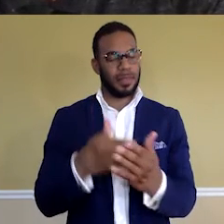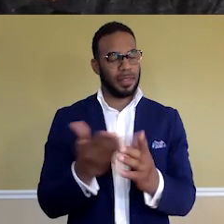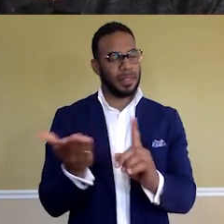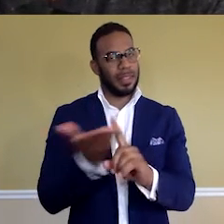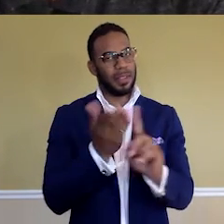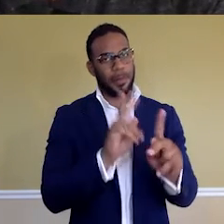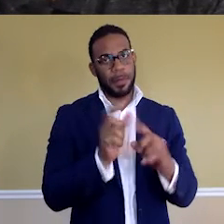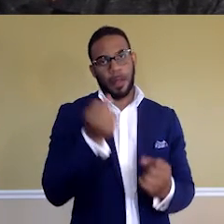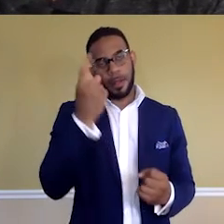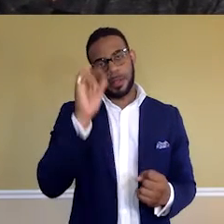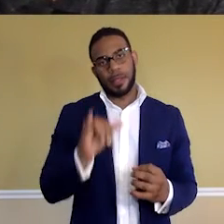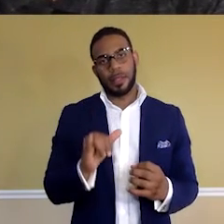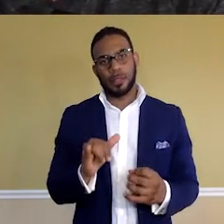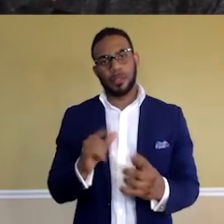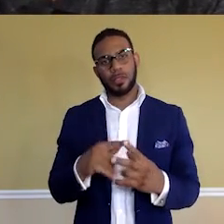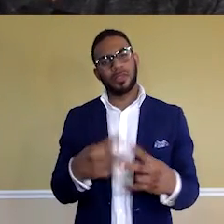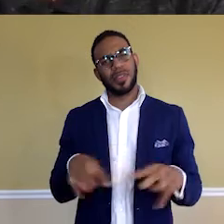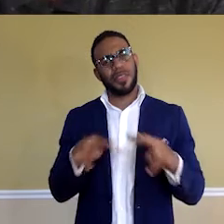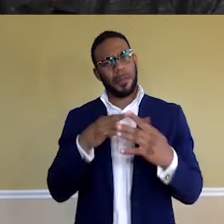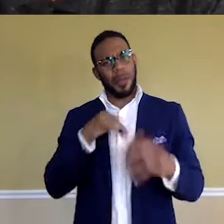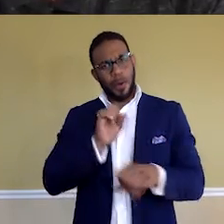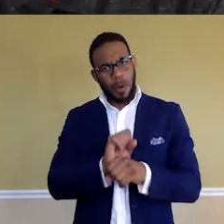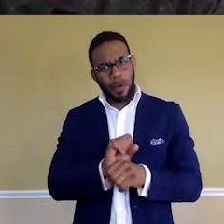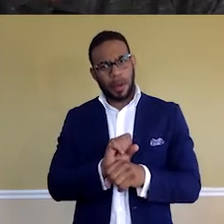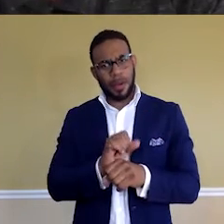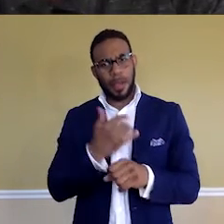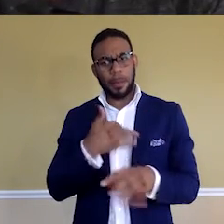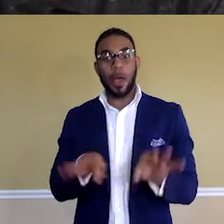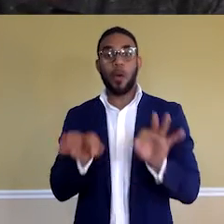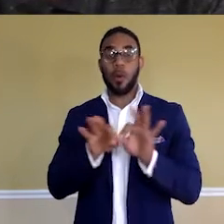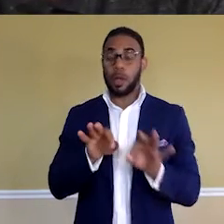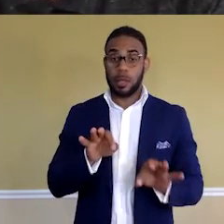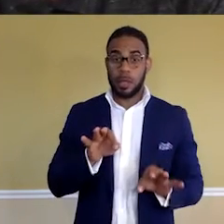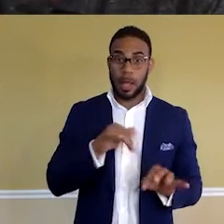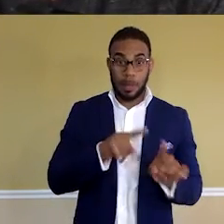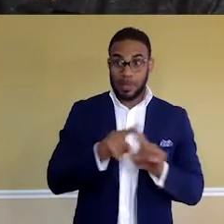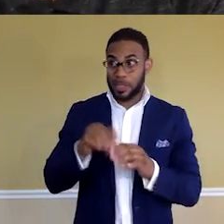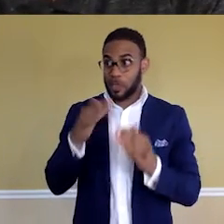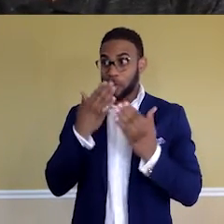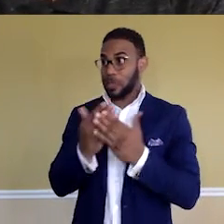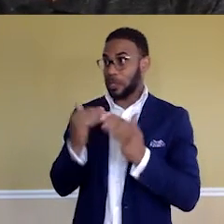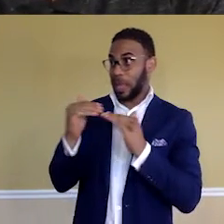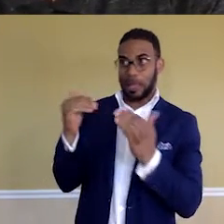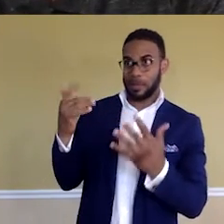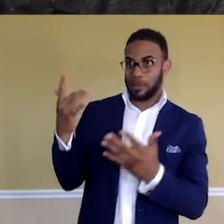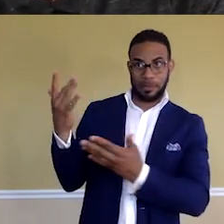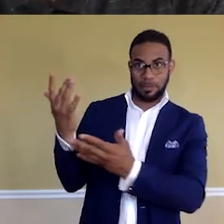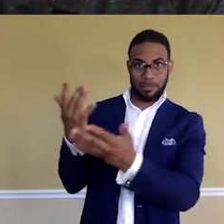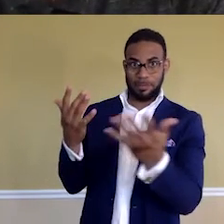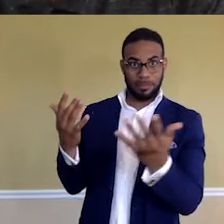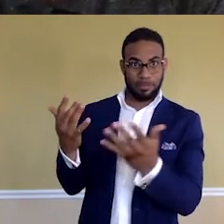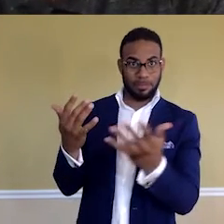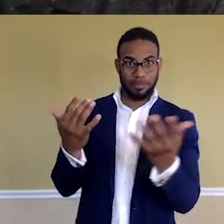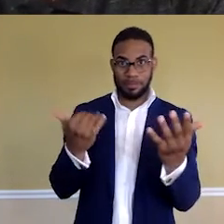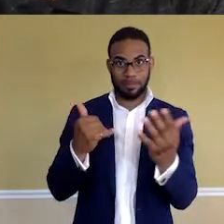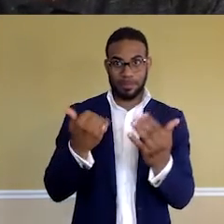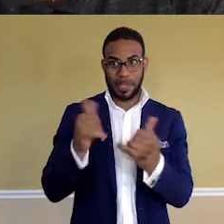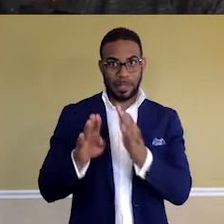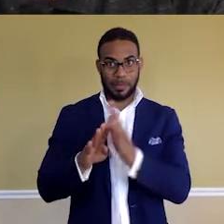that, to value my work and value my worth. And I'm just as good as any other developer, you know,